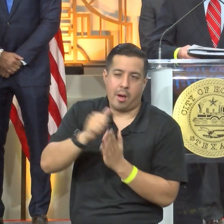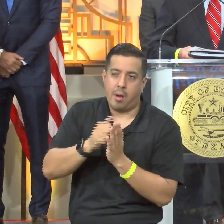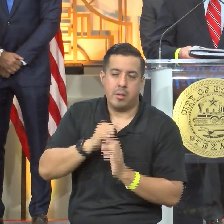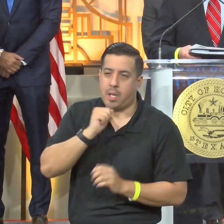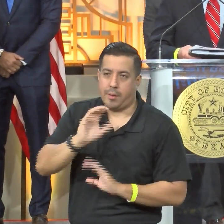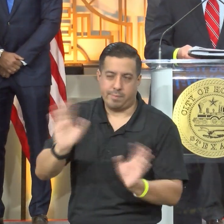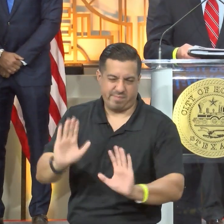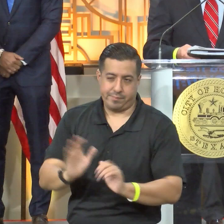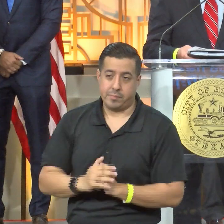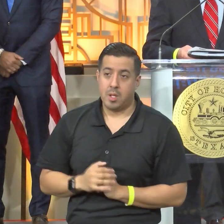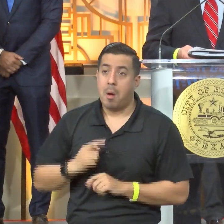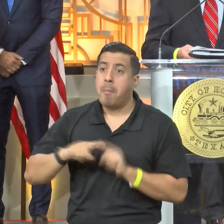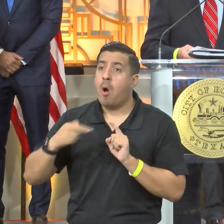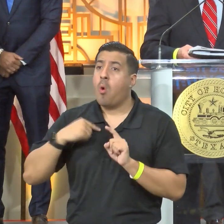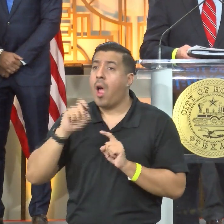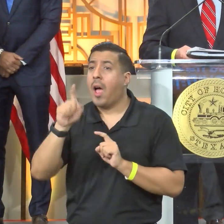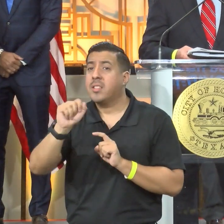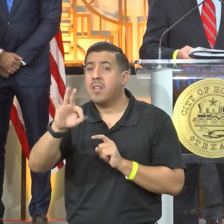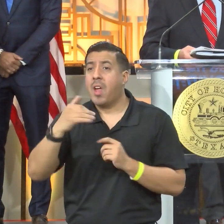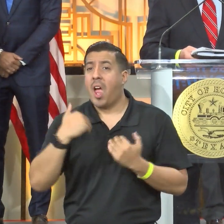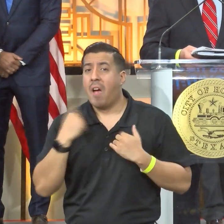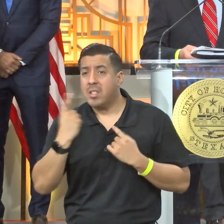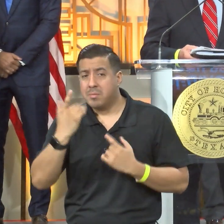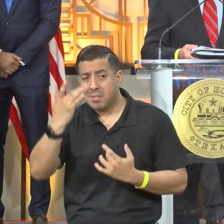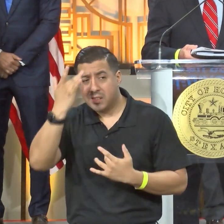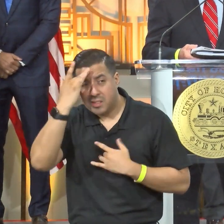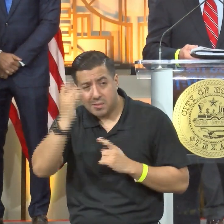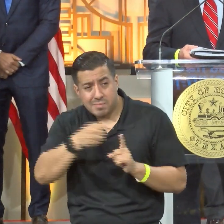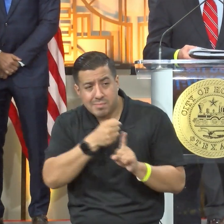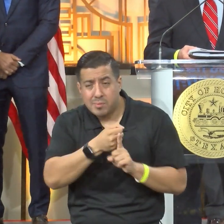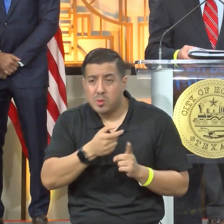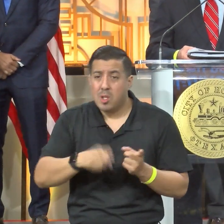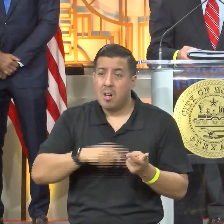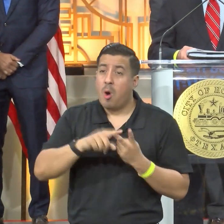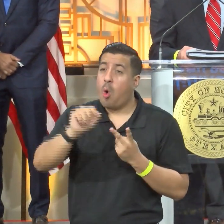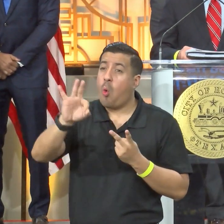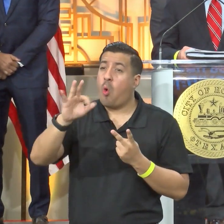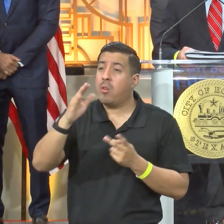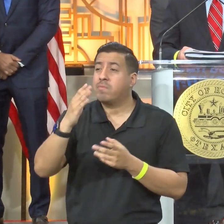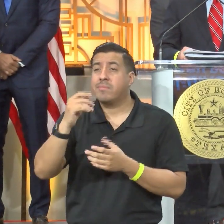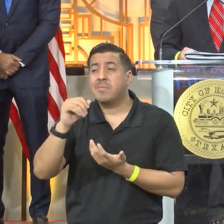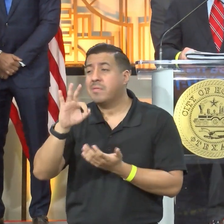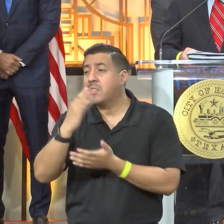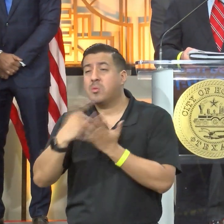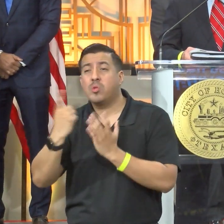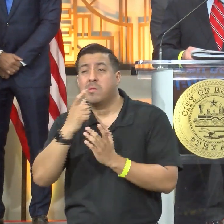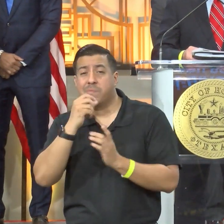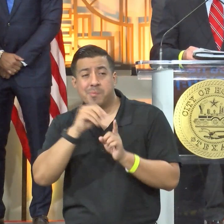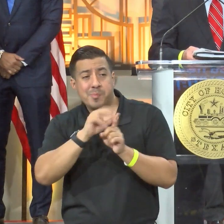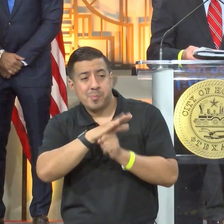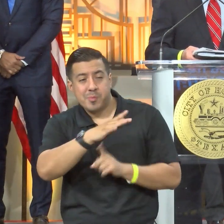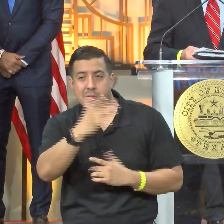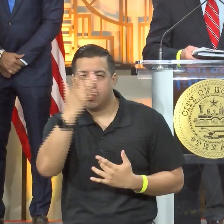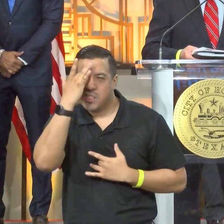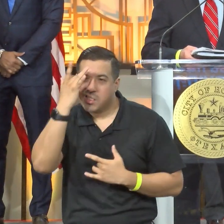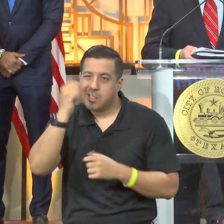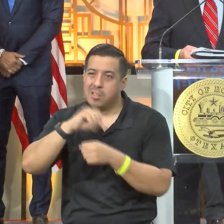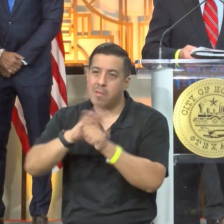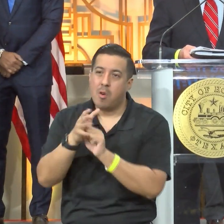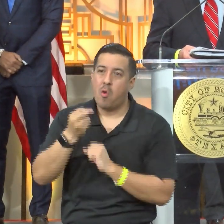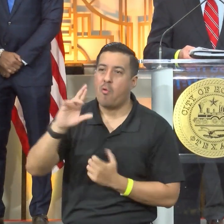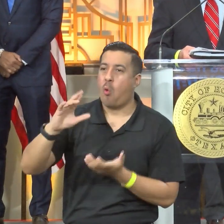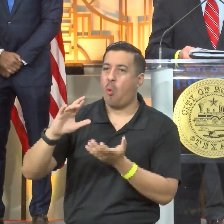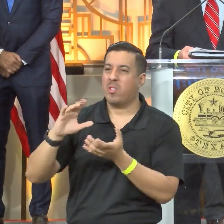but we will ask about if you've had signs and symptoms of COVID if you've been exposed to anyone that you know that has had COVID things along those lines medical